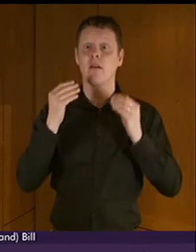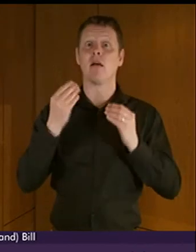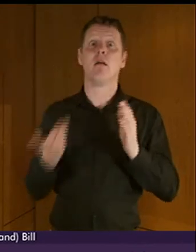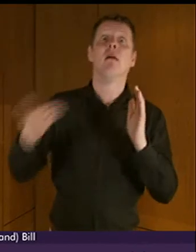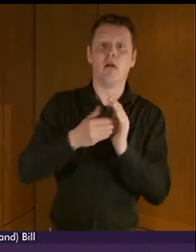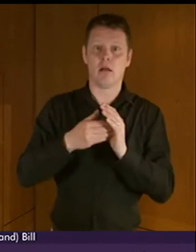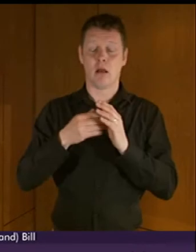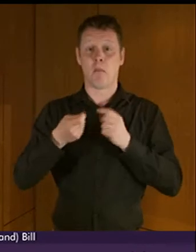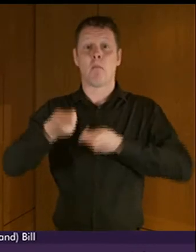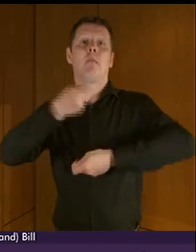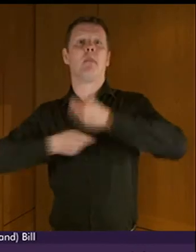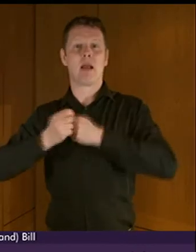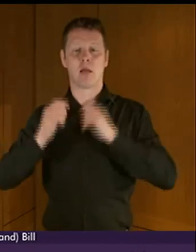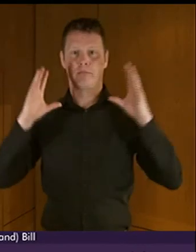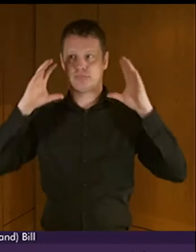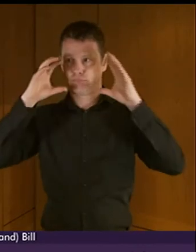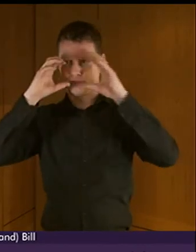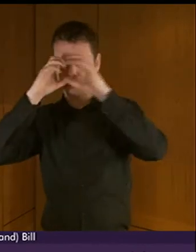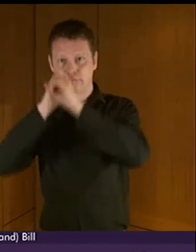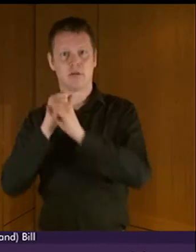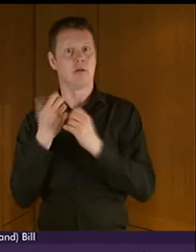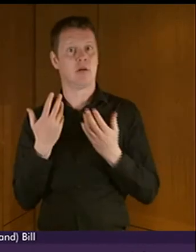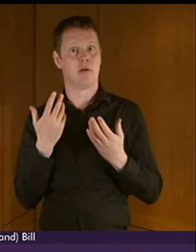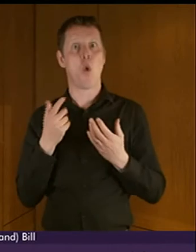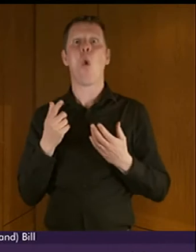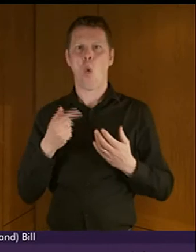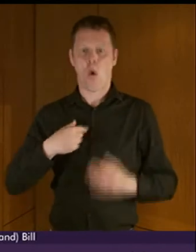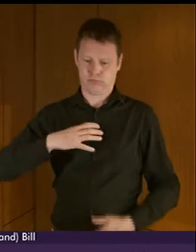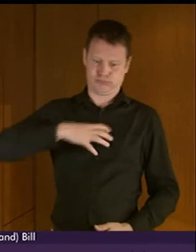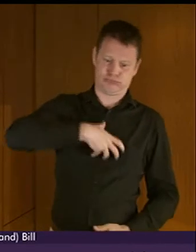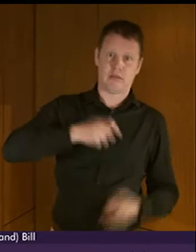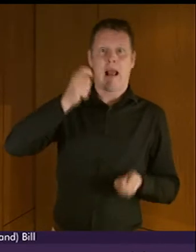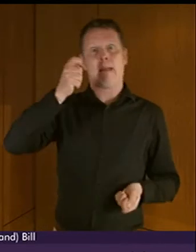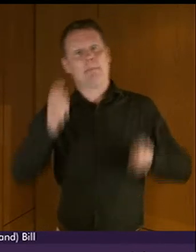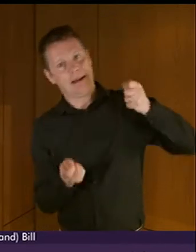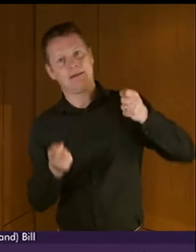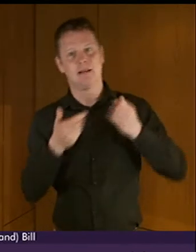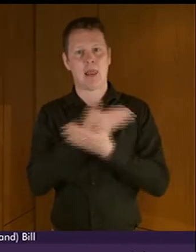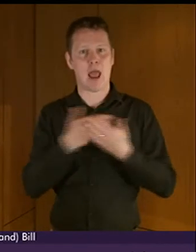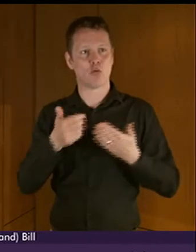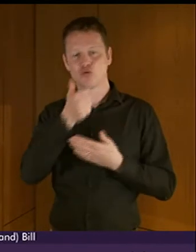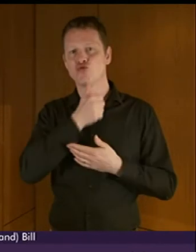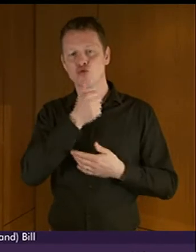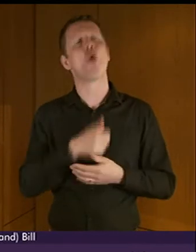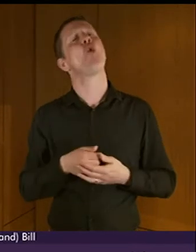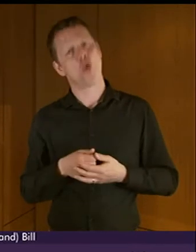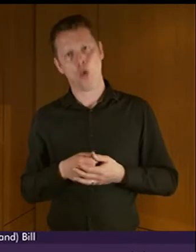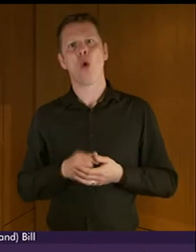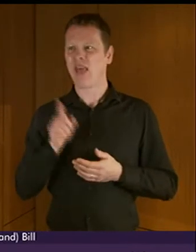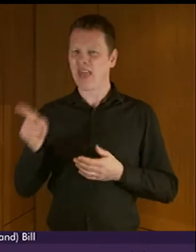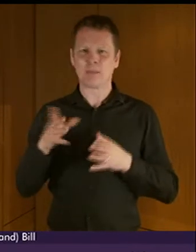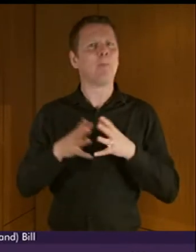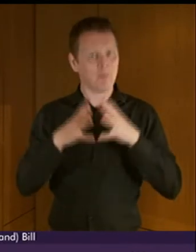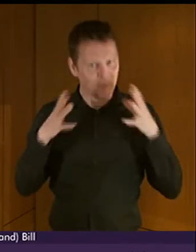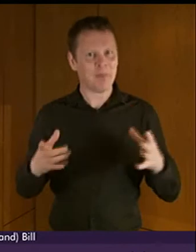and becoming deaf blind and having to amend that language that they've used all their life is clearly a big